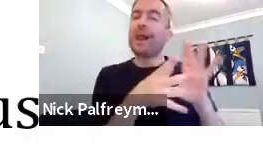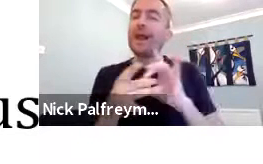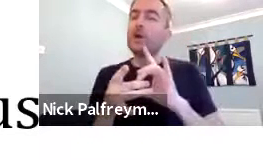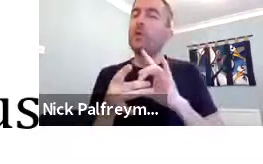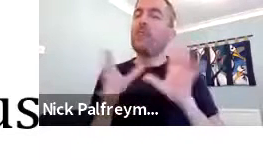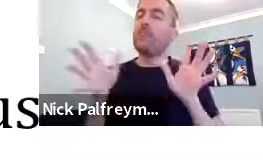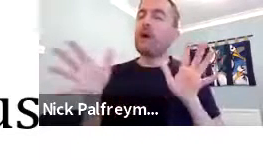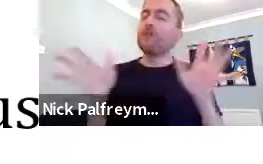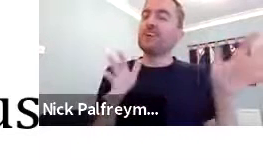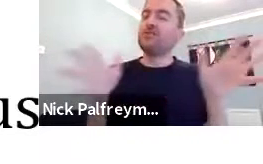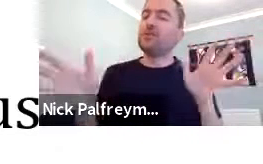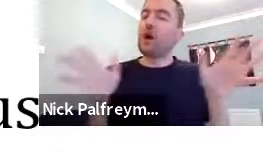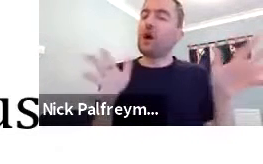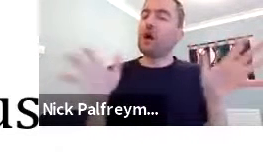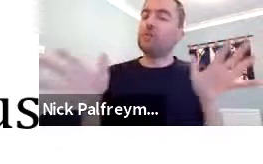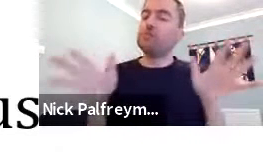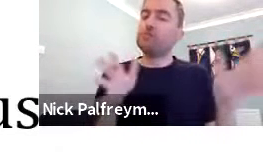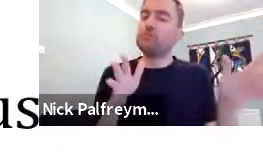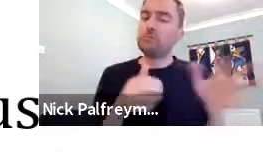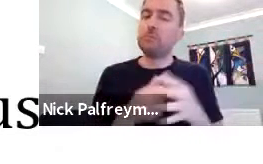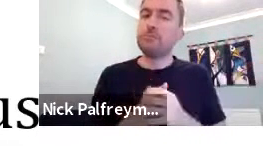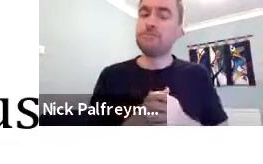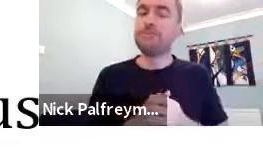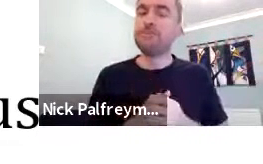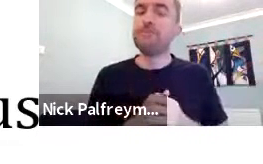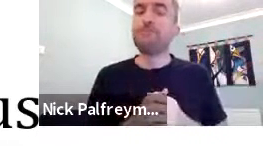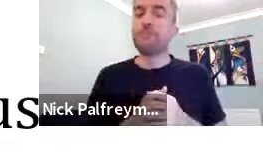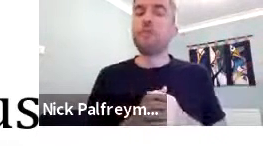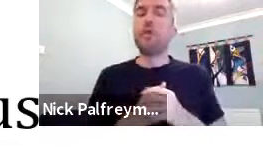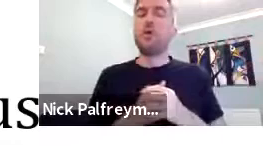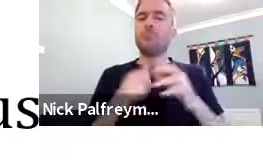So, the fourth clip is linked with gesture.